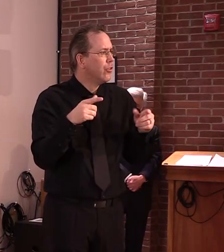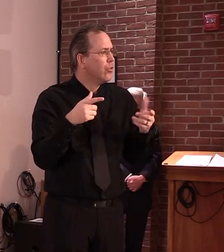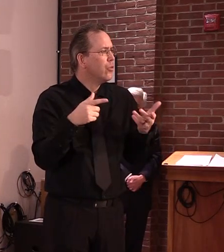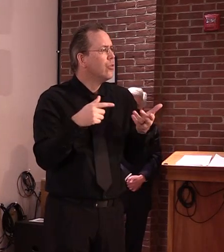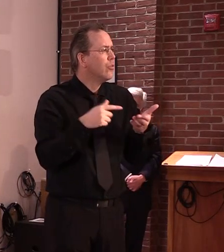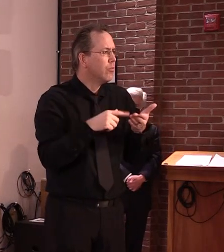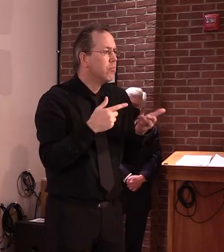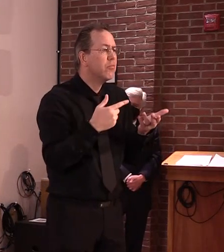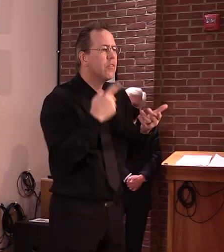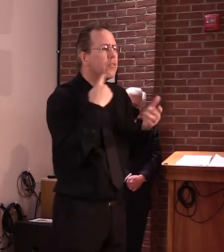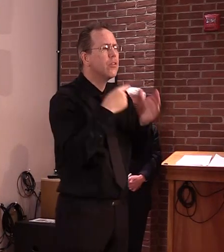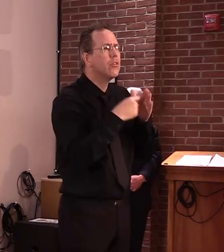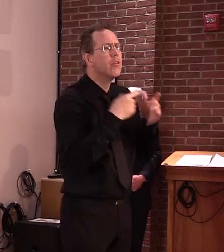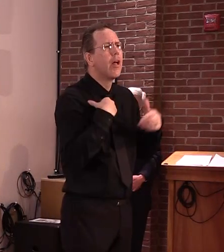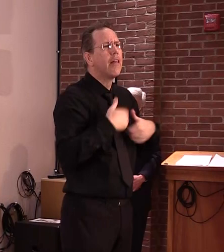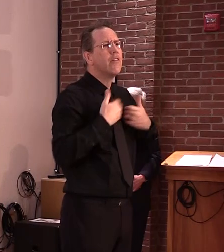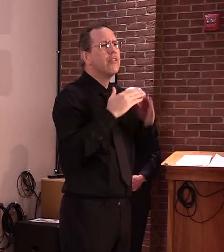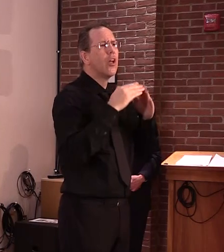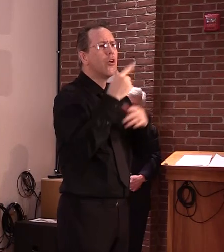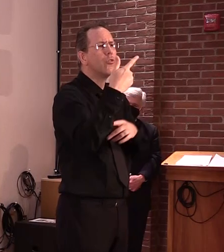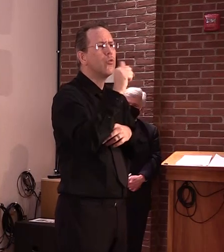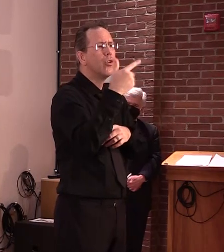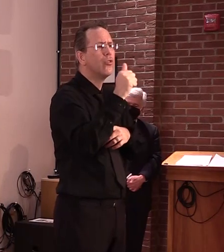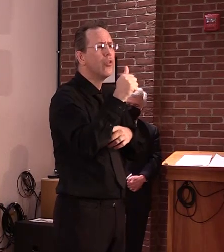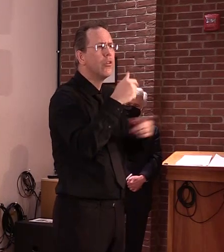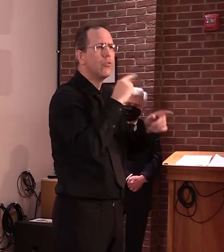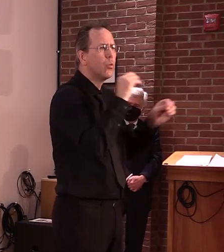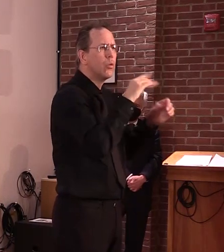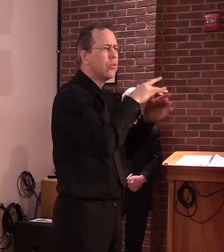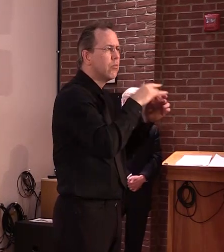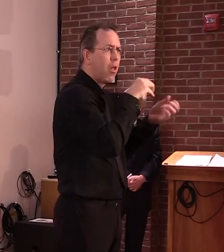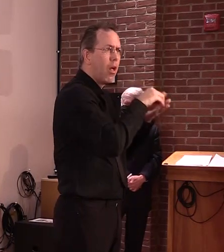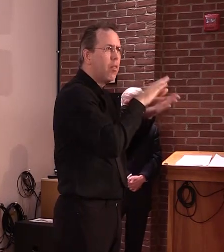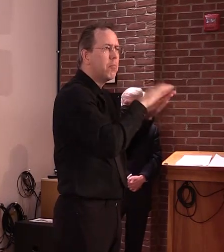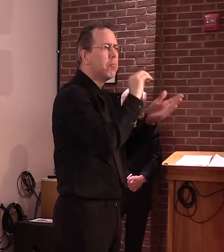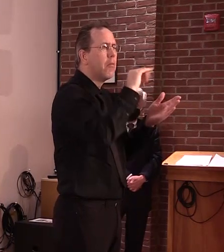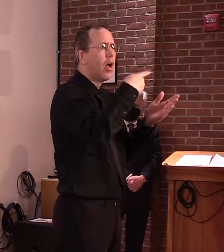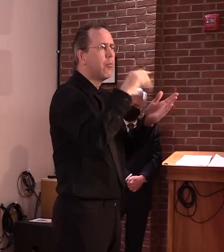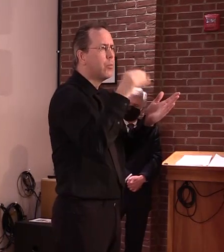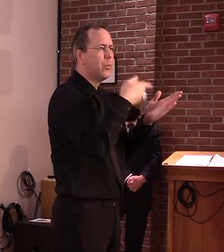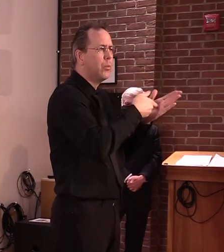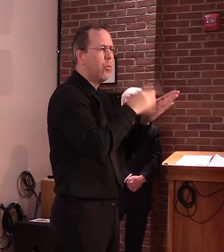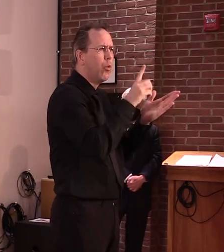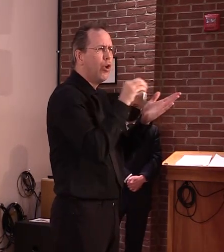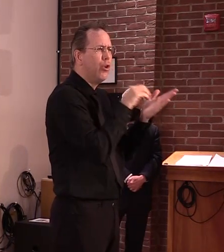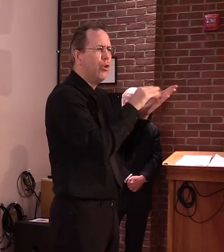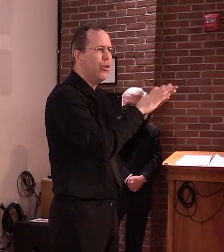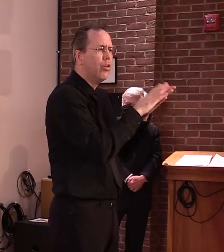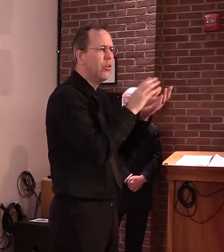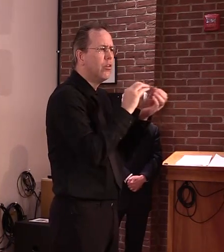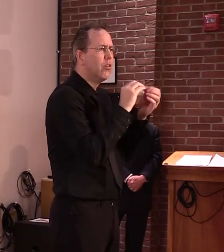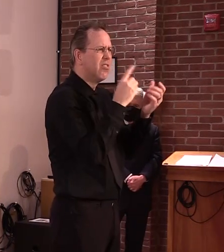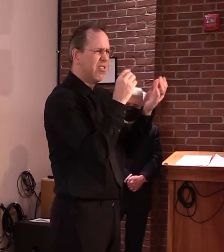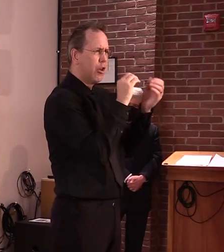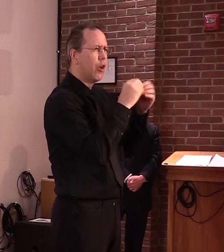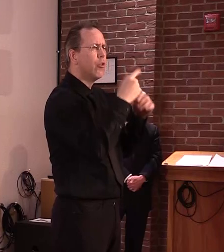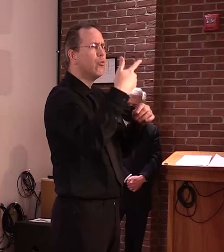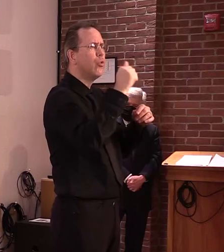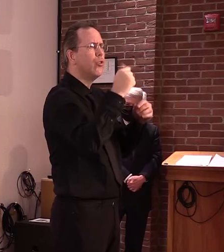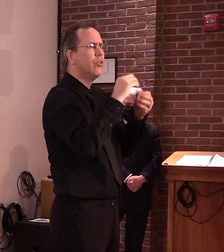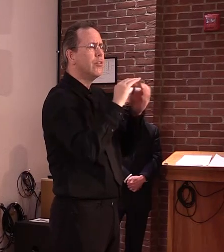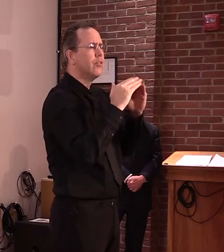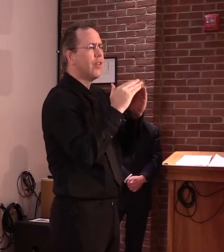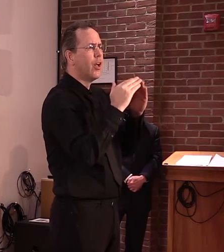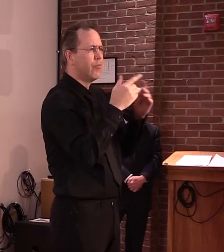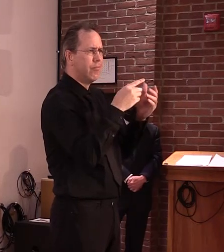Fletcher, which are both showing zero cases. So in the case of Georgia, if somebody